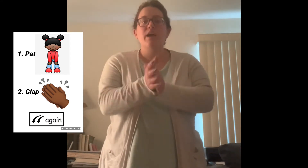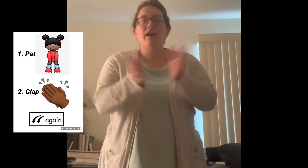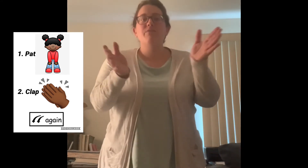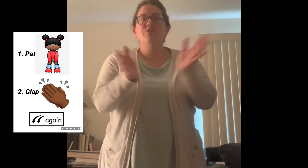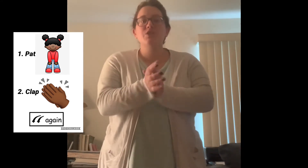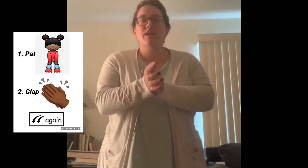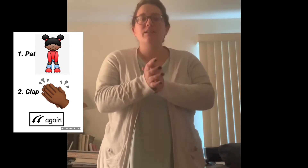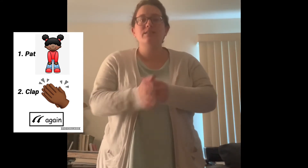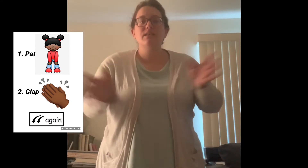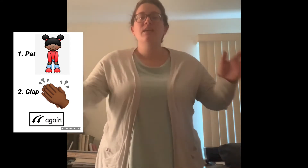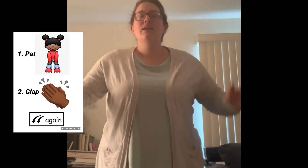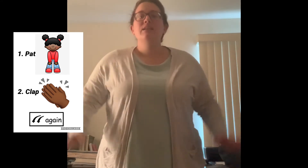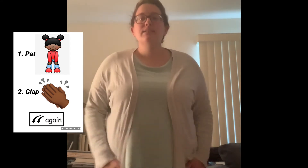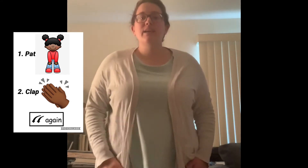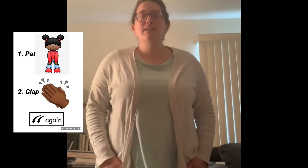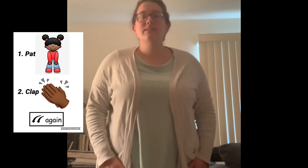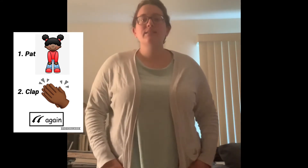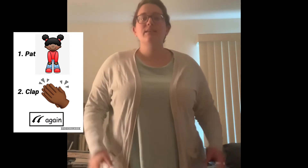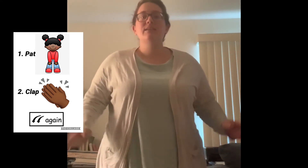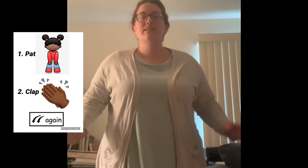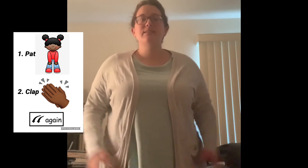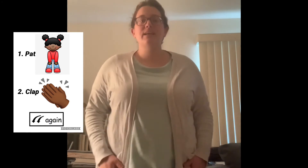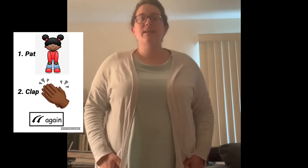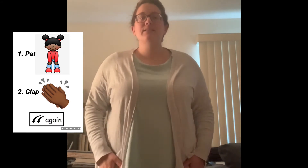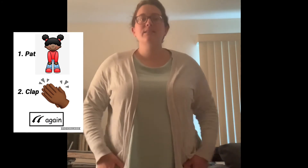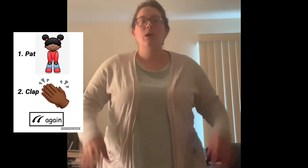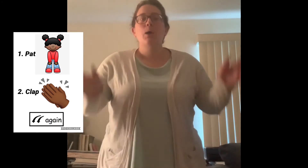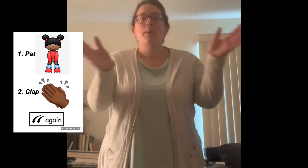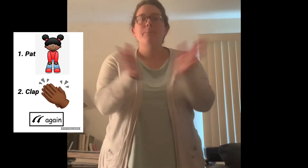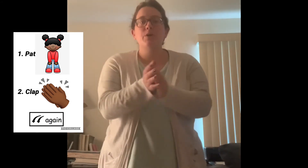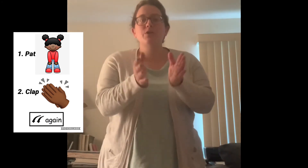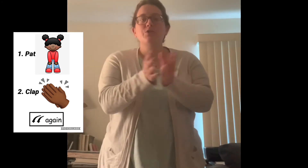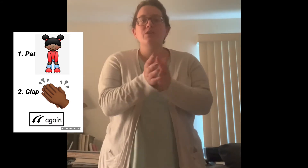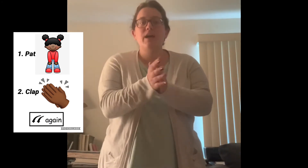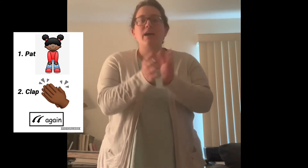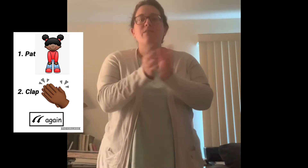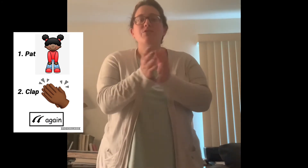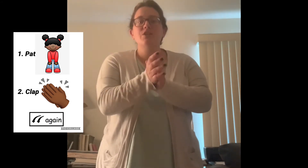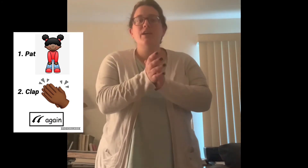a chance, dance, dance, Bert should have a chance.